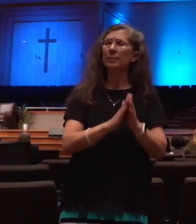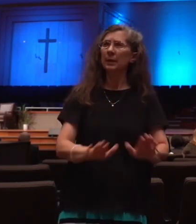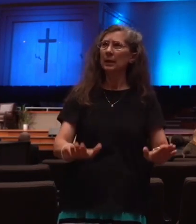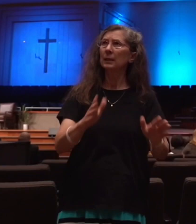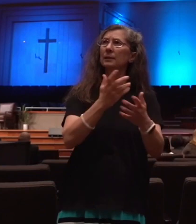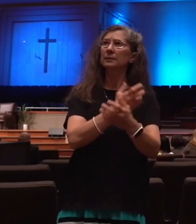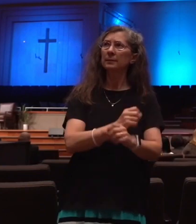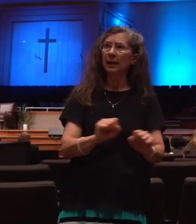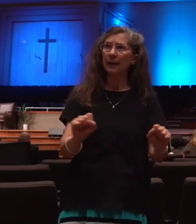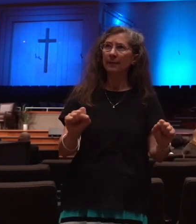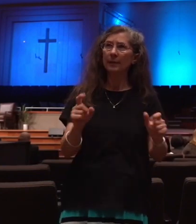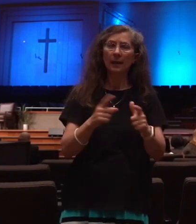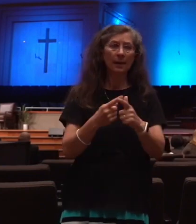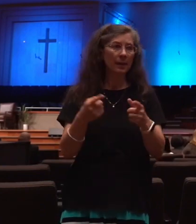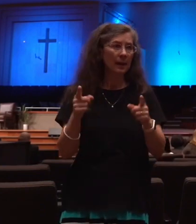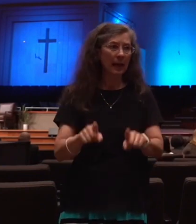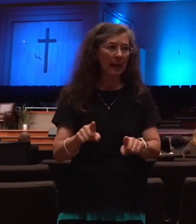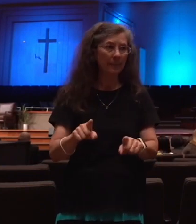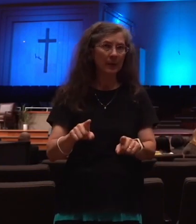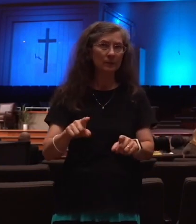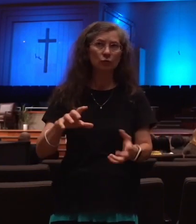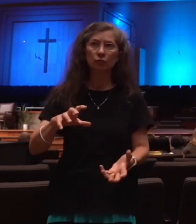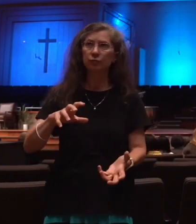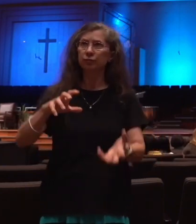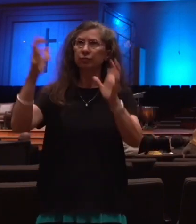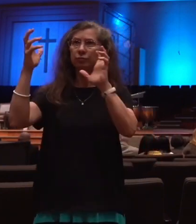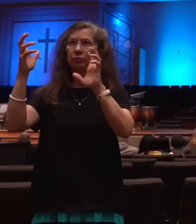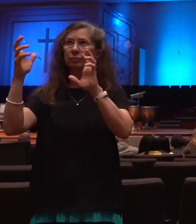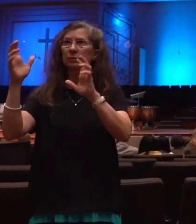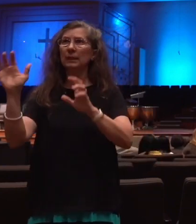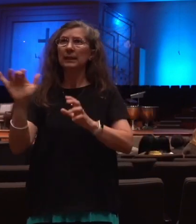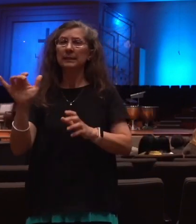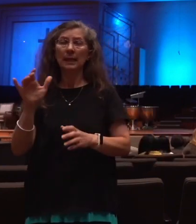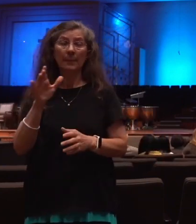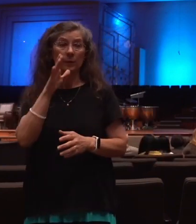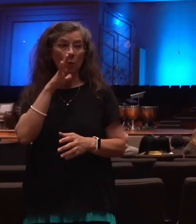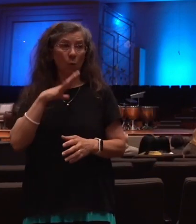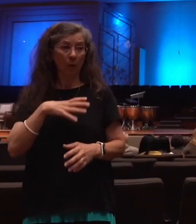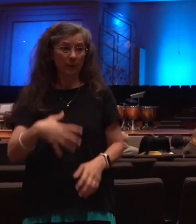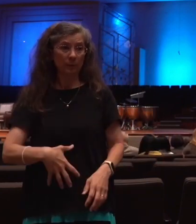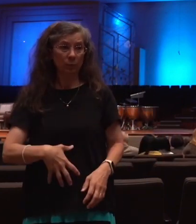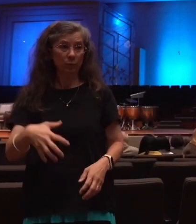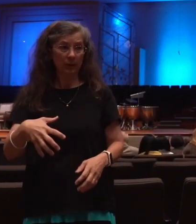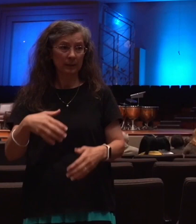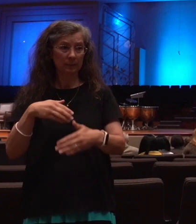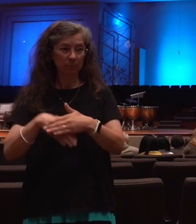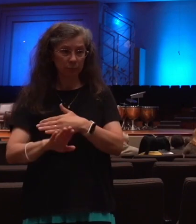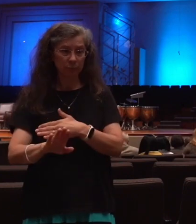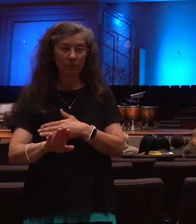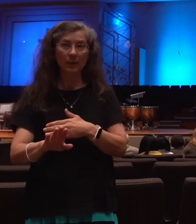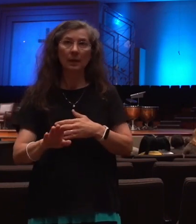cometh upon them as travail upon a woman with child, and they shall not escape.